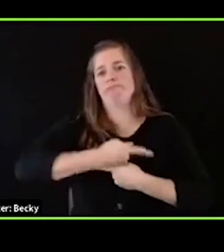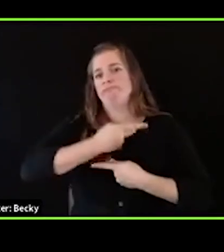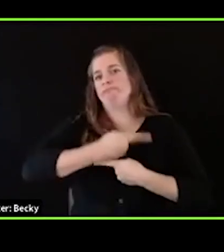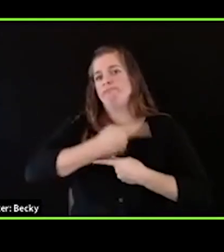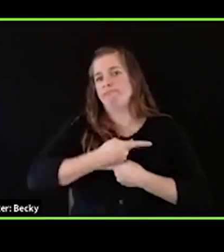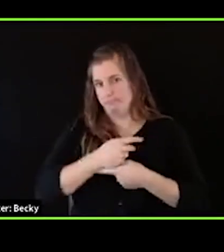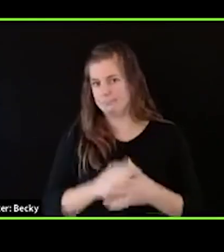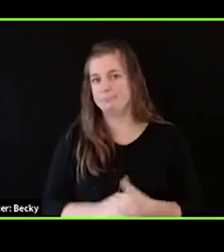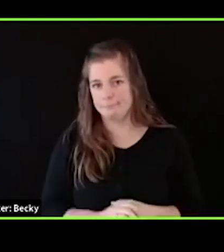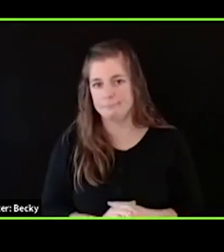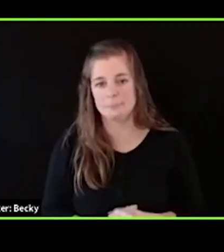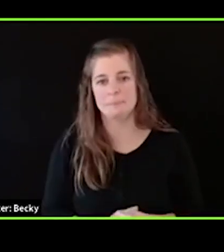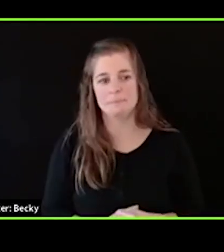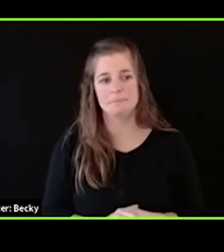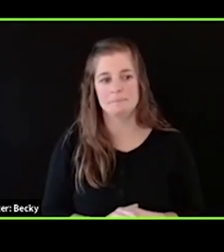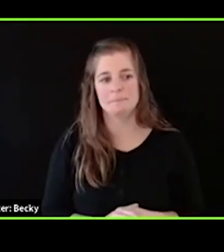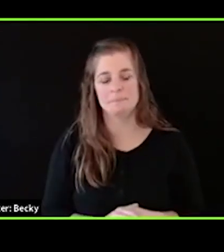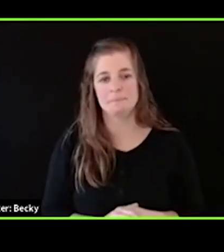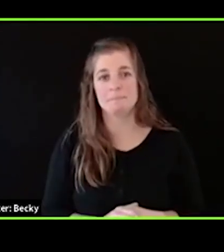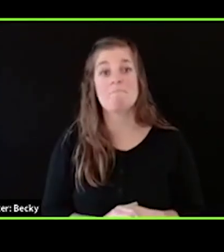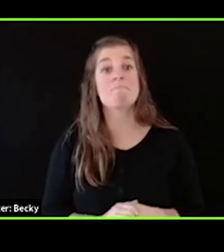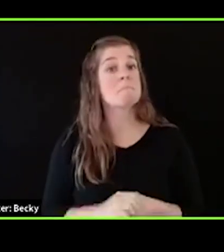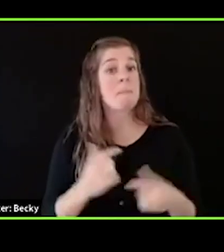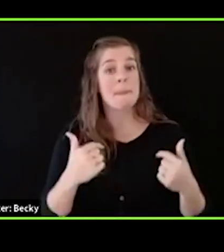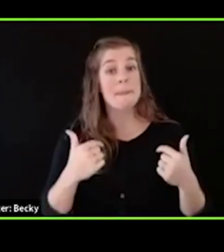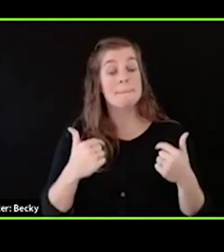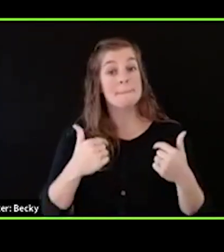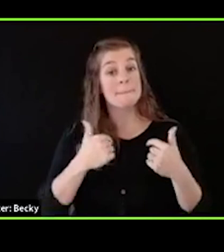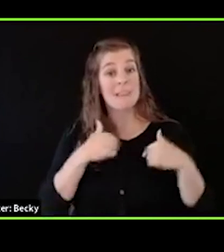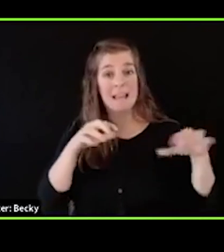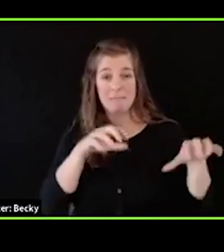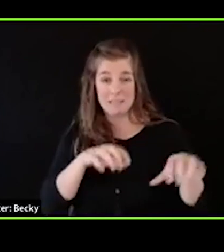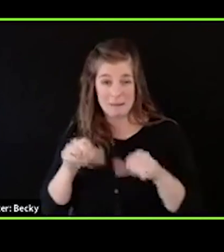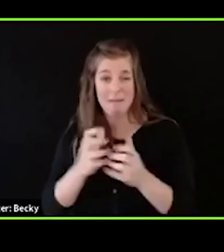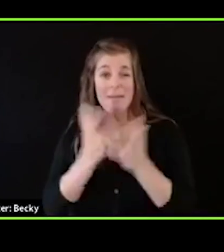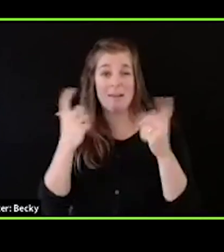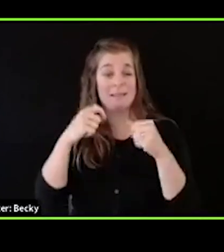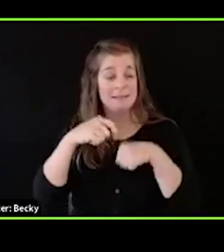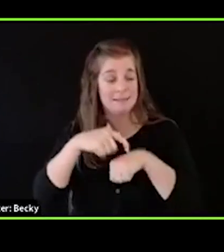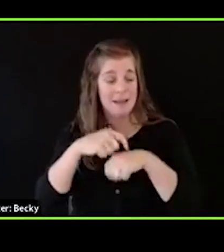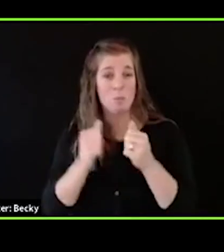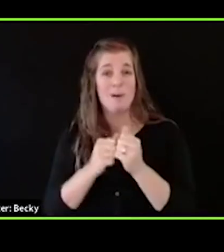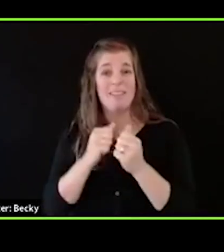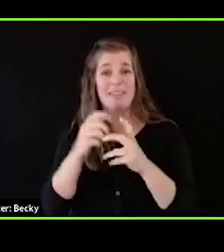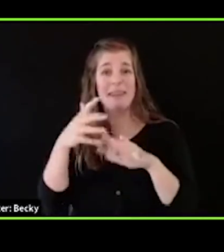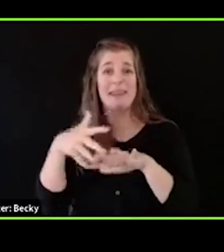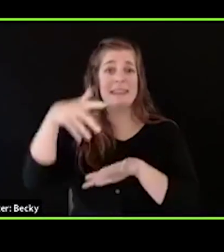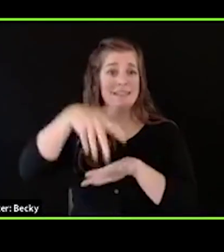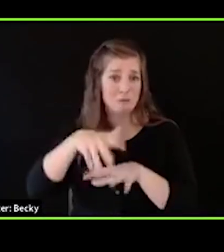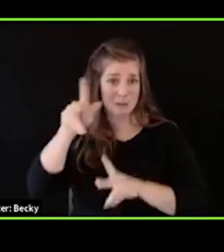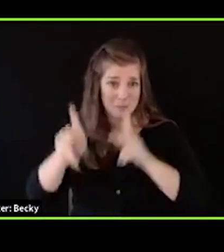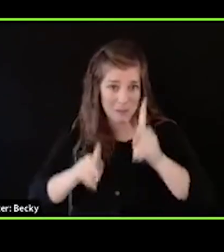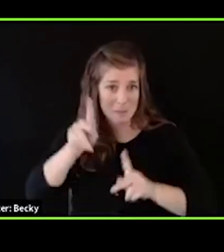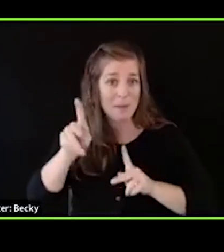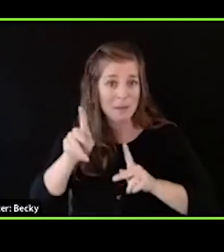So as someone who's gotten to spend quite a bit of time with indigenous people the world over, I've been taught to share first